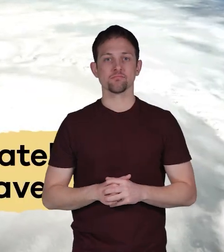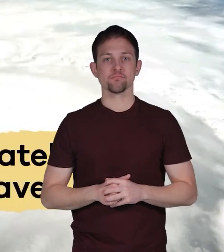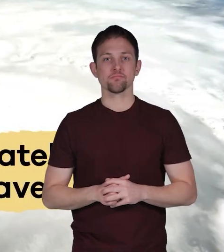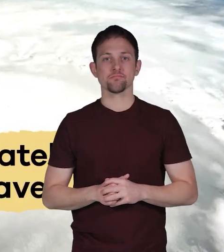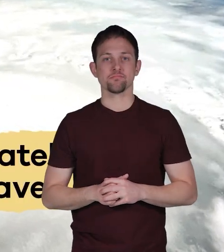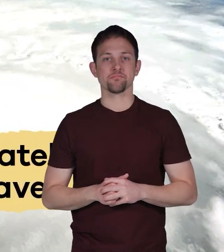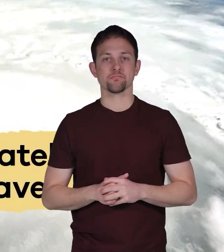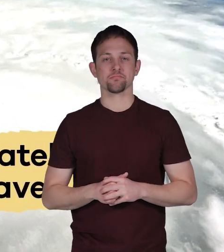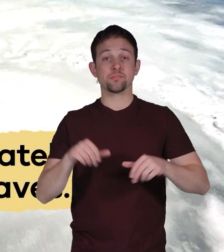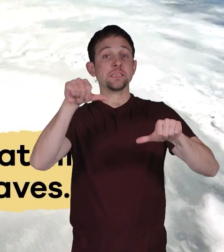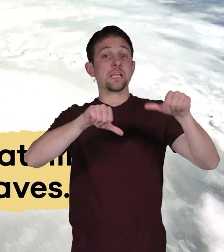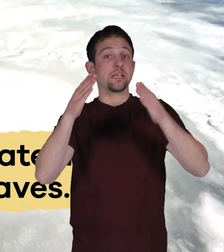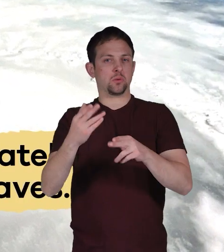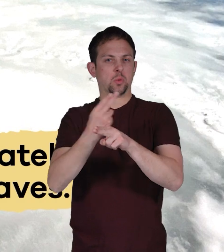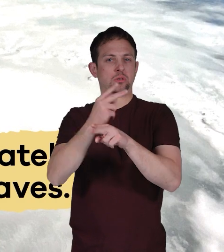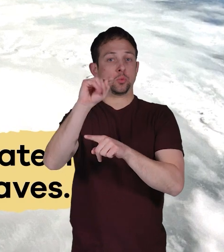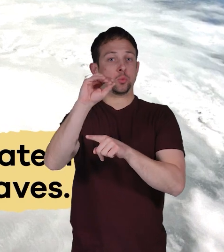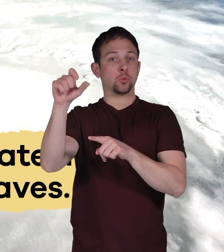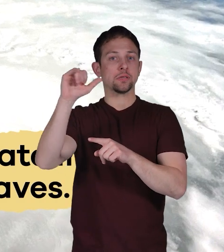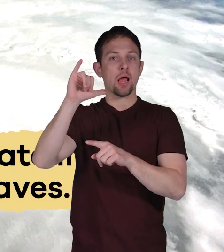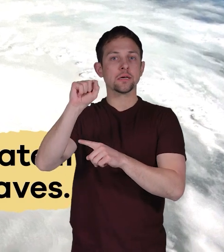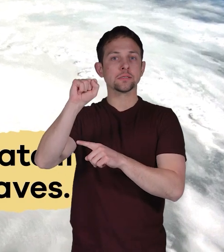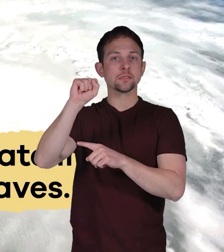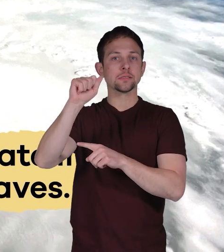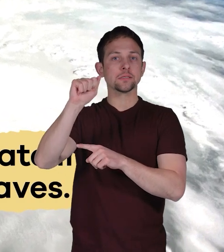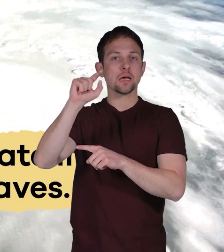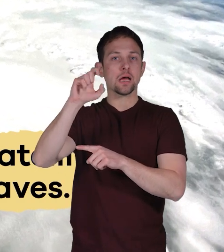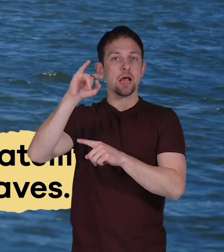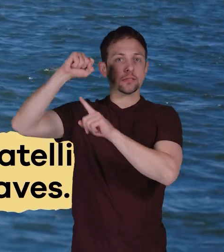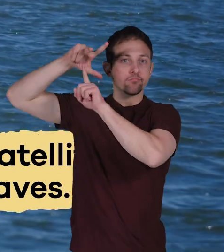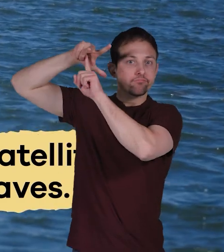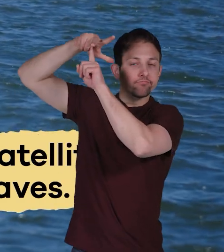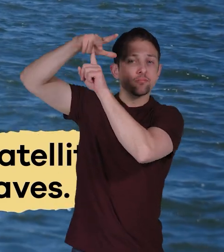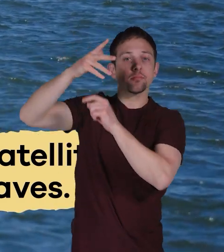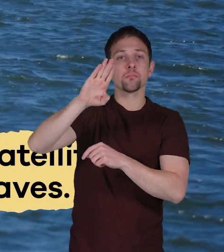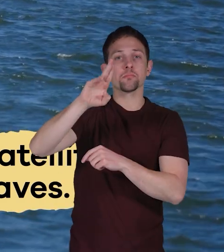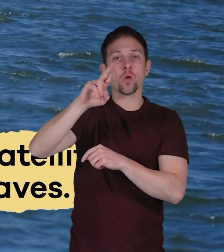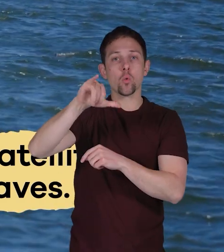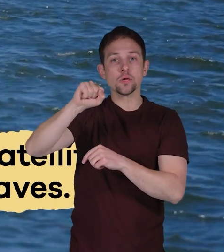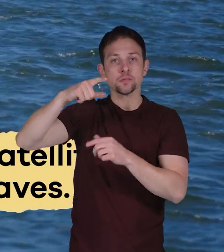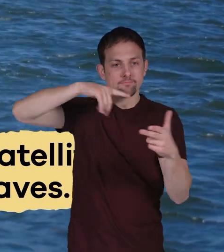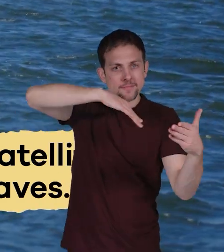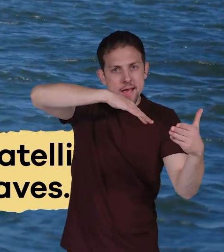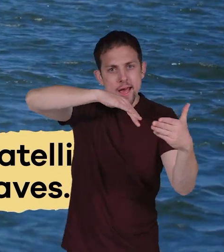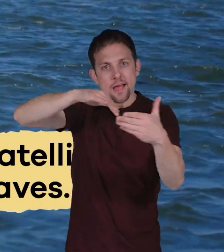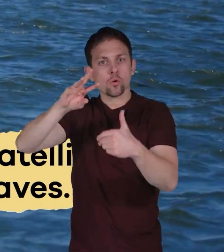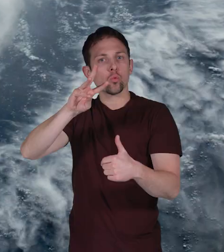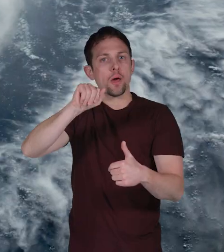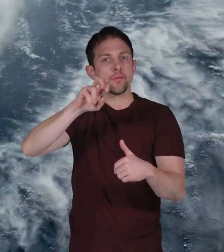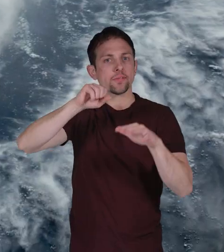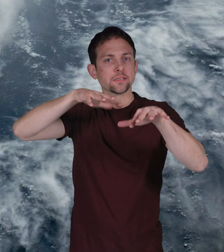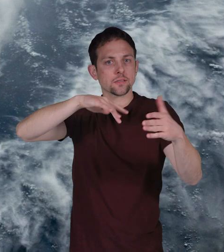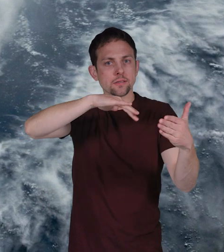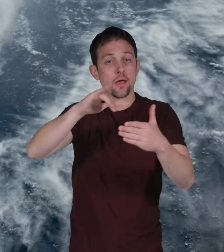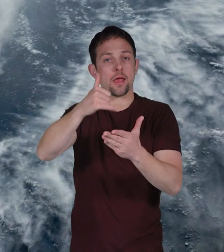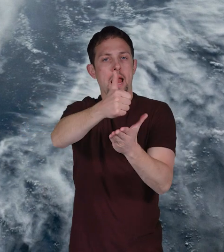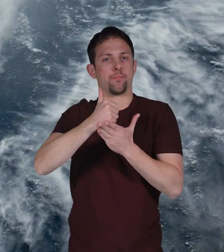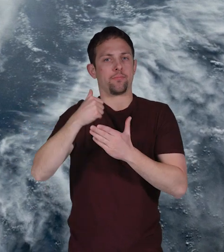Scientists use tools like satellites and buoys to study waves. This helps them understand